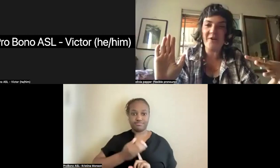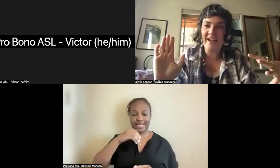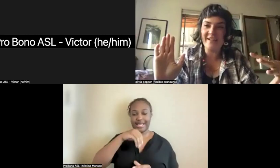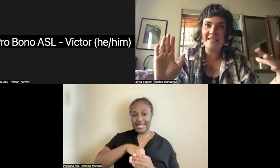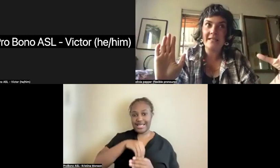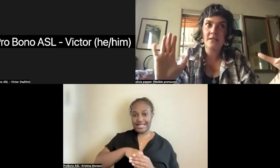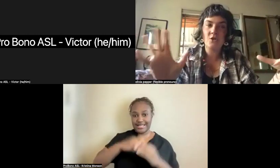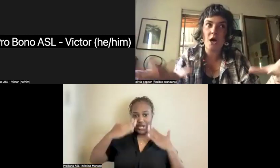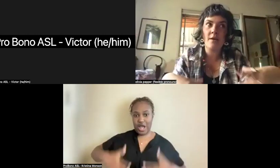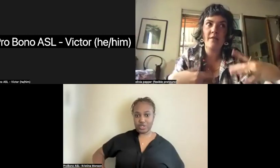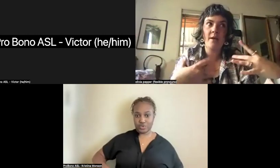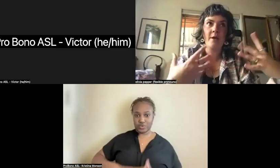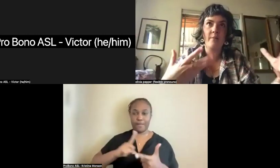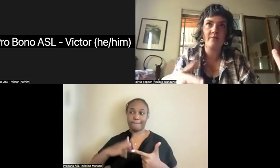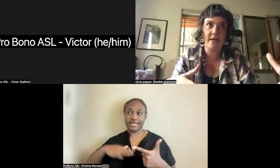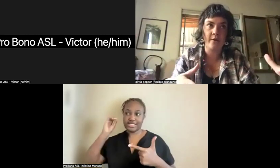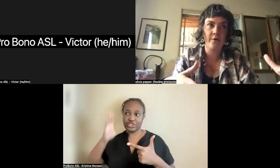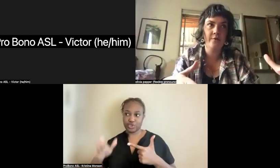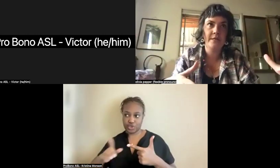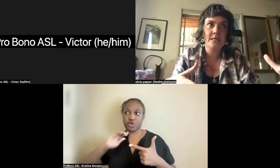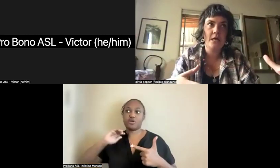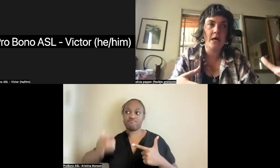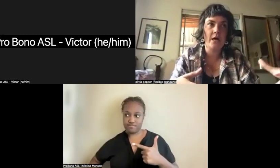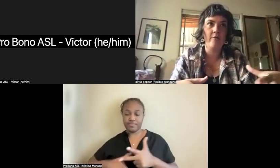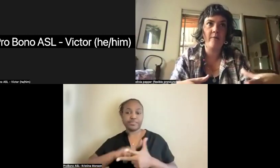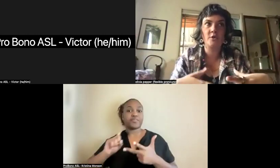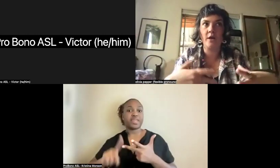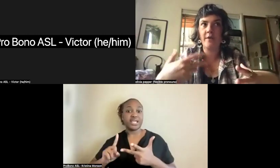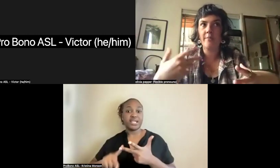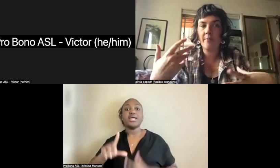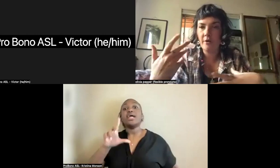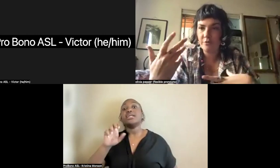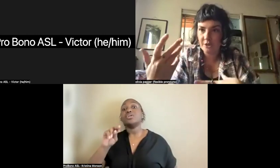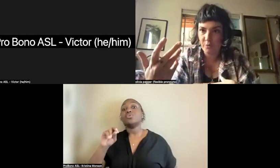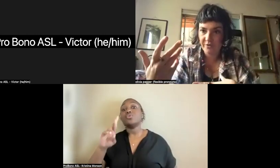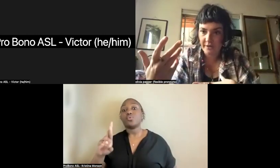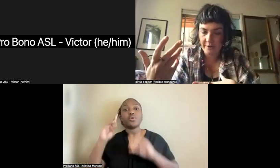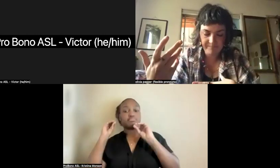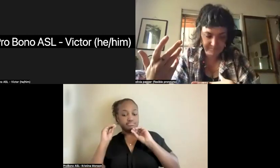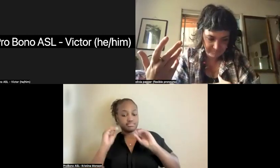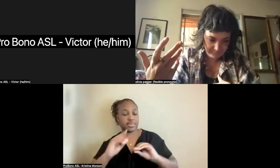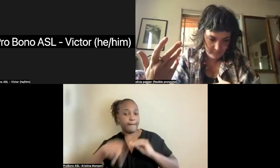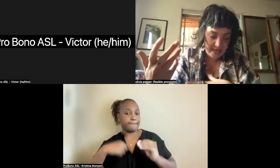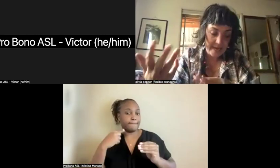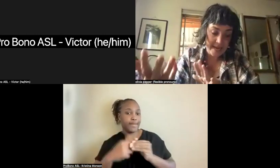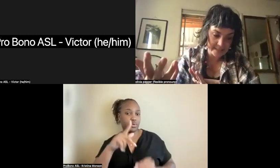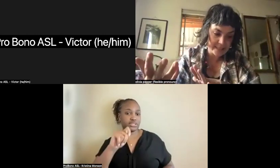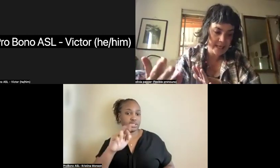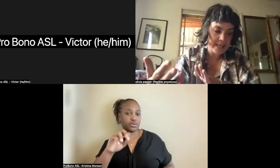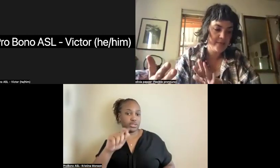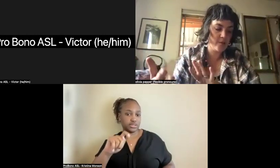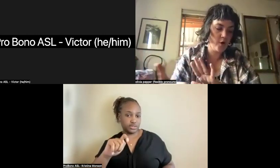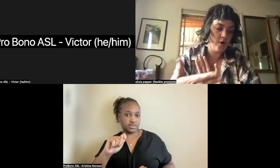Leonora Carrington taught them about tarot and taught them about ritual theater. And